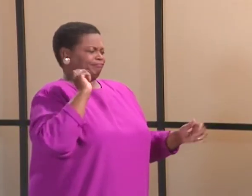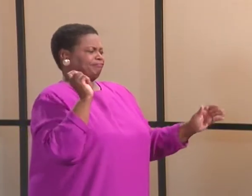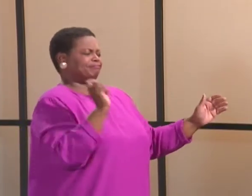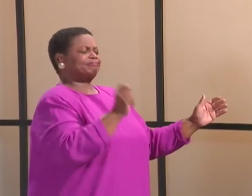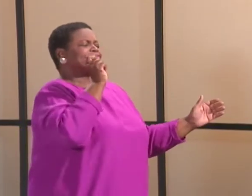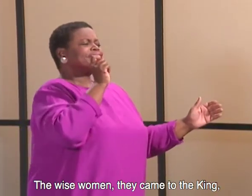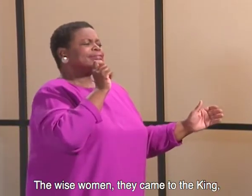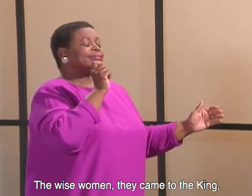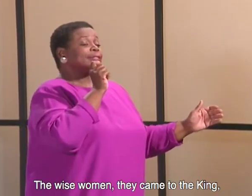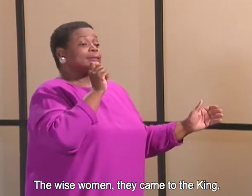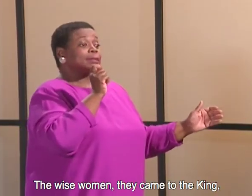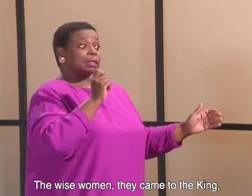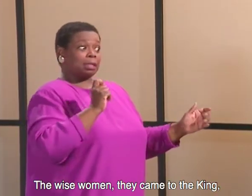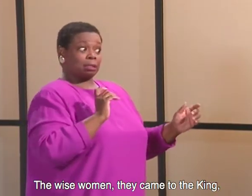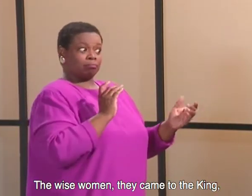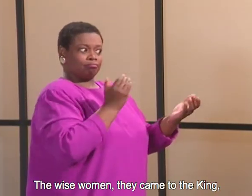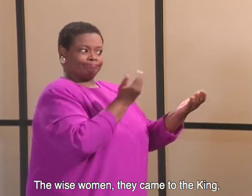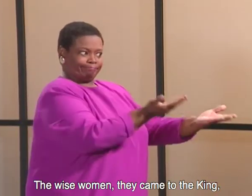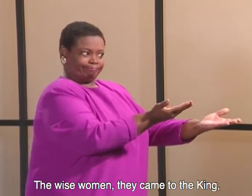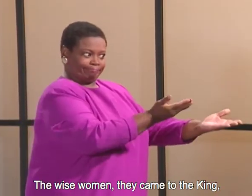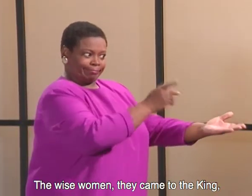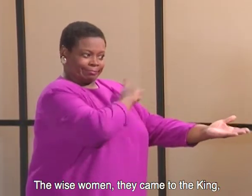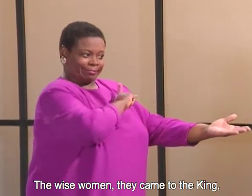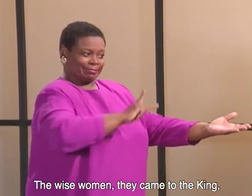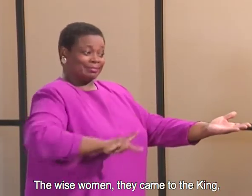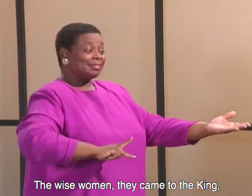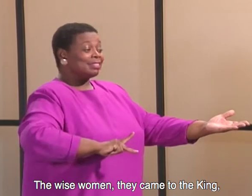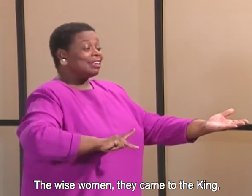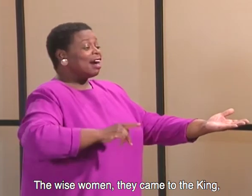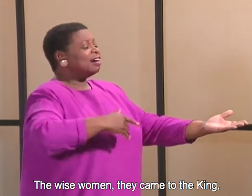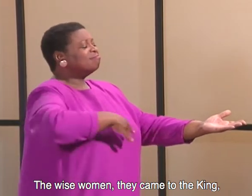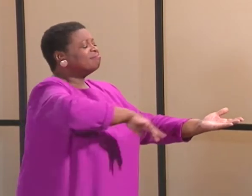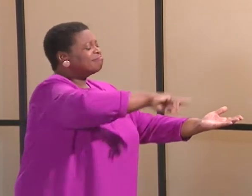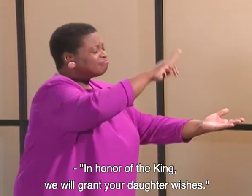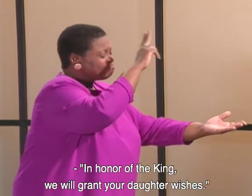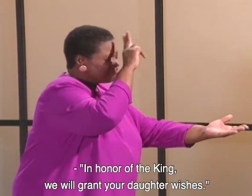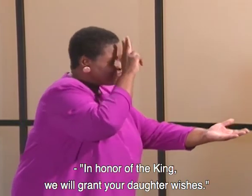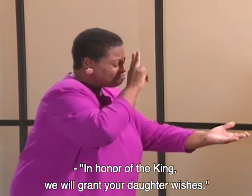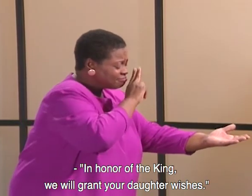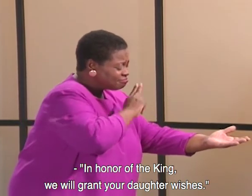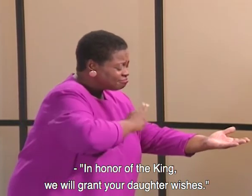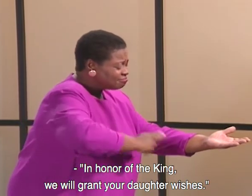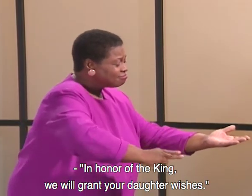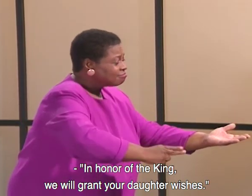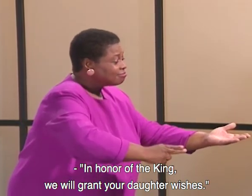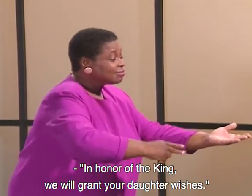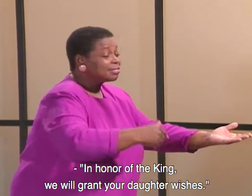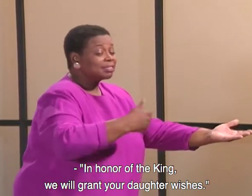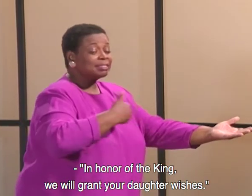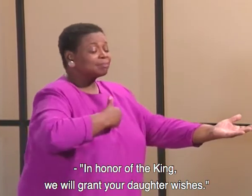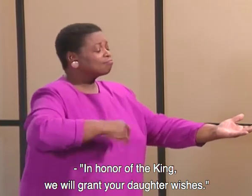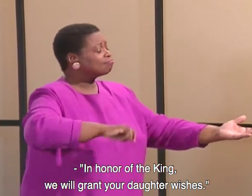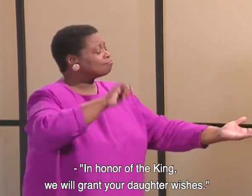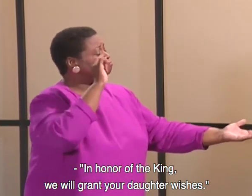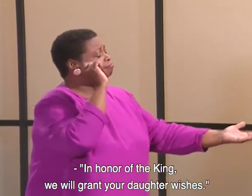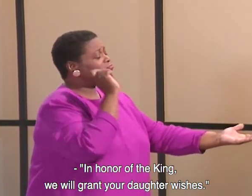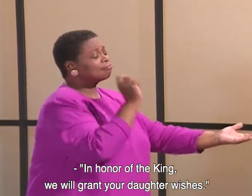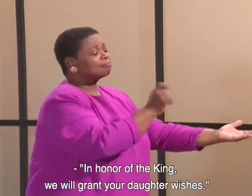The wise women, they came to the king. In honor of the king, we will grant your daughter